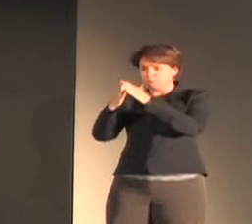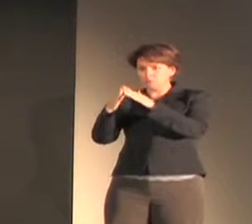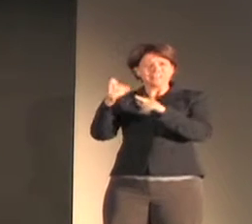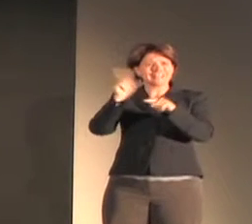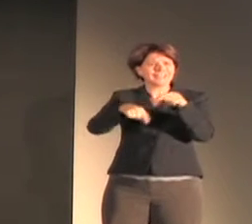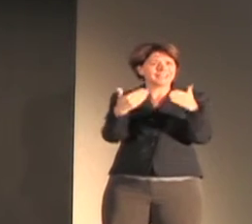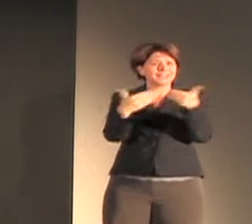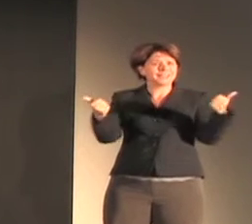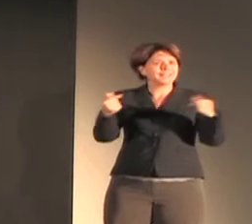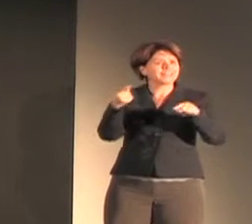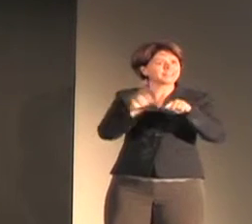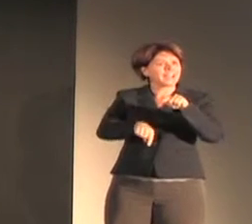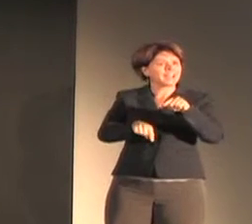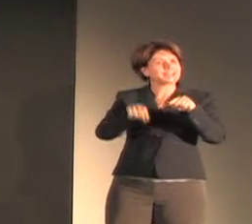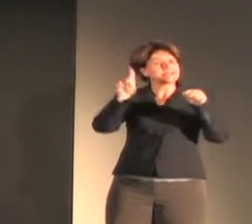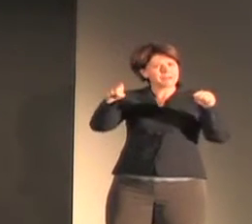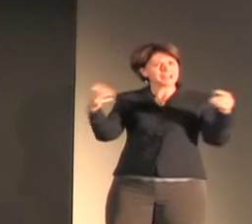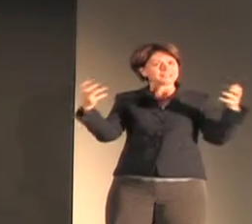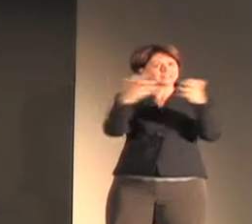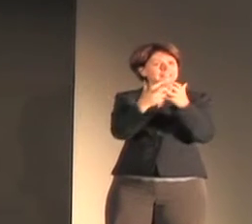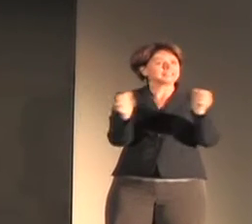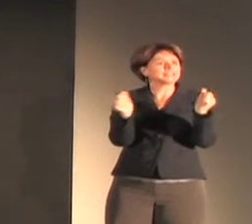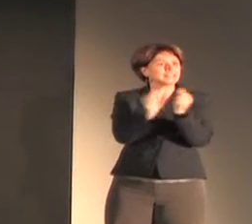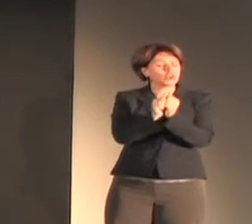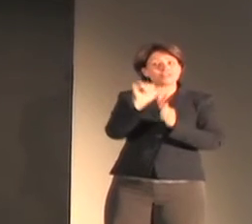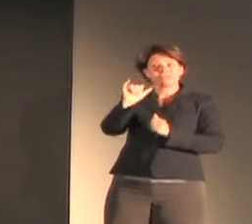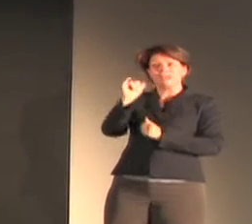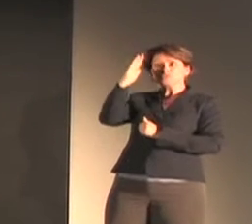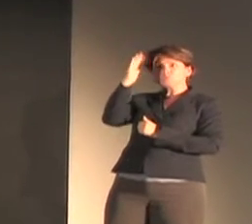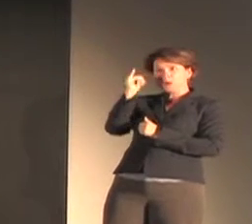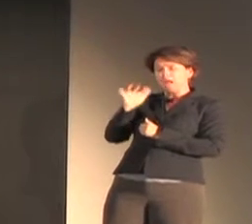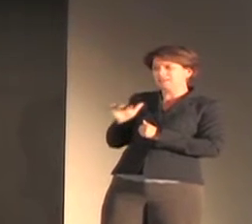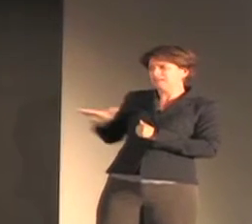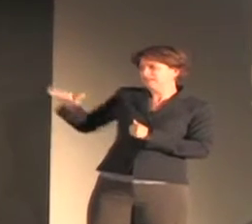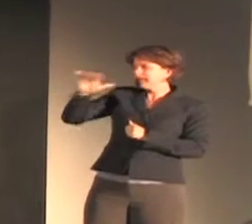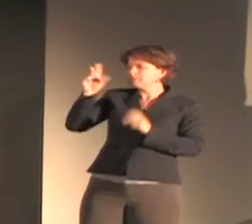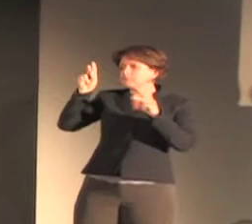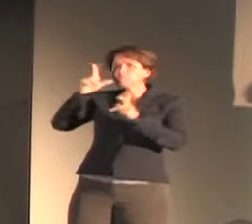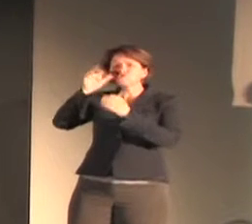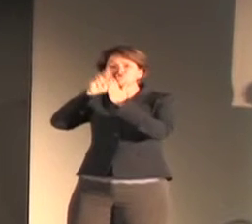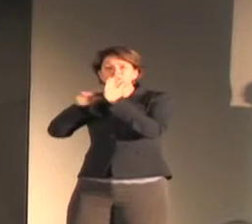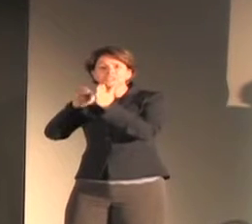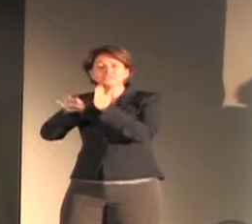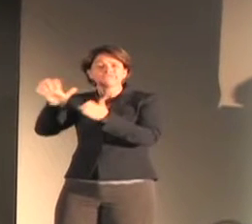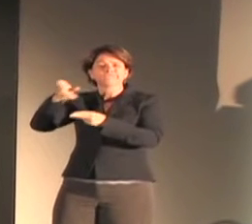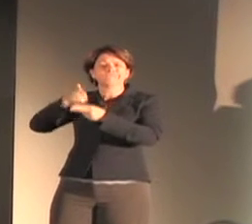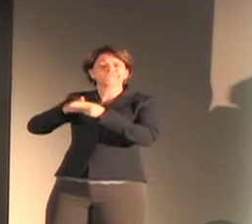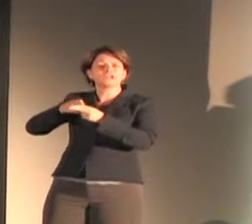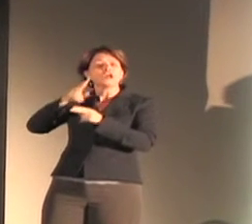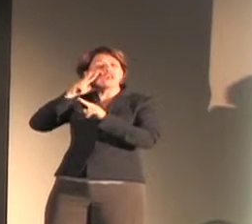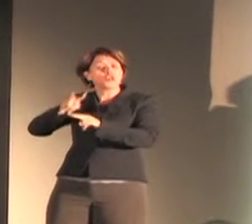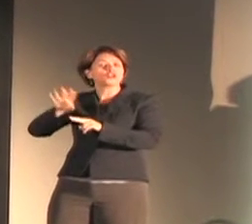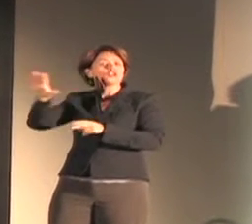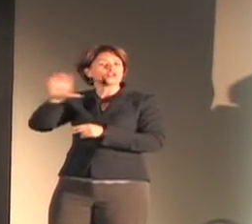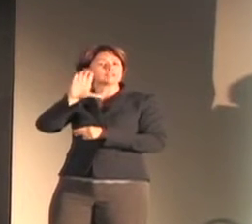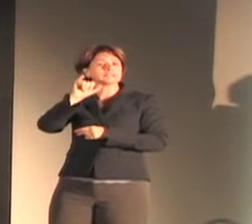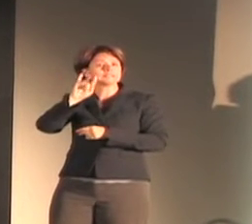has made her work so widely read and influential across different fields. Of interest to students of interest